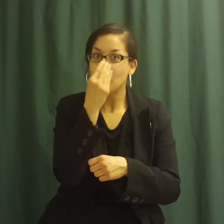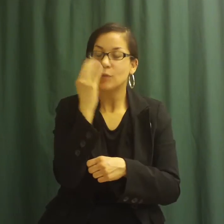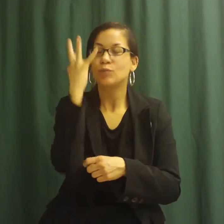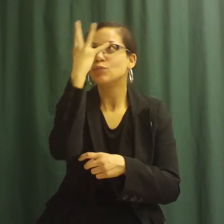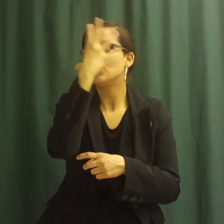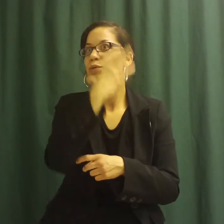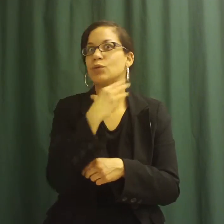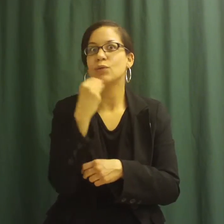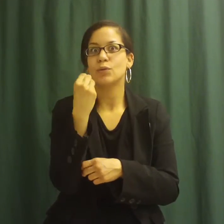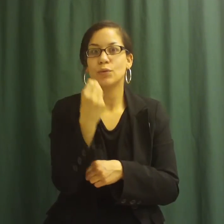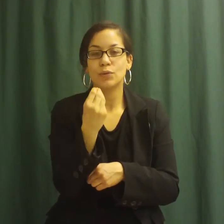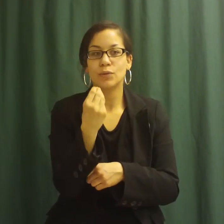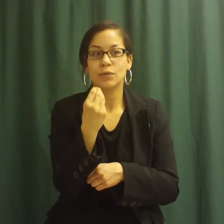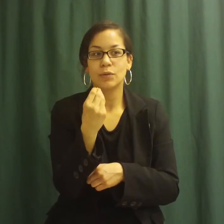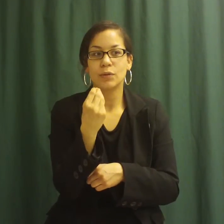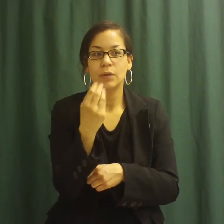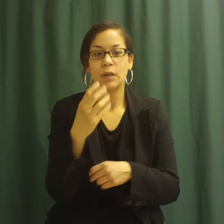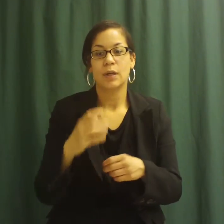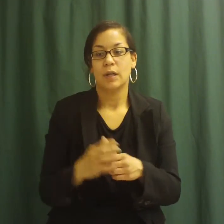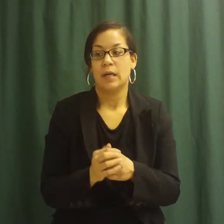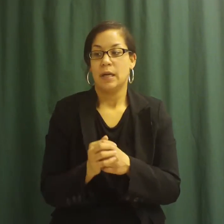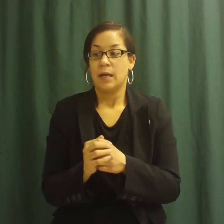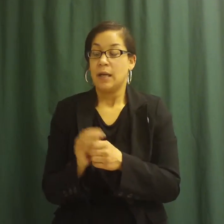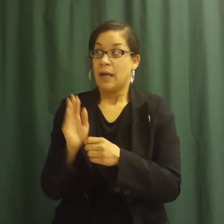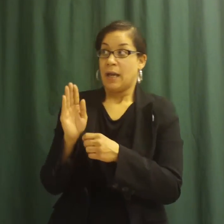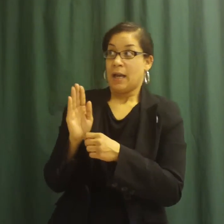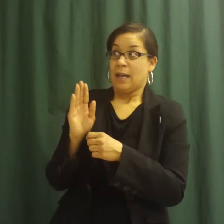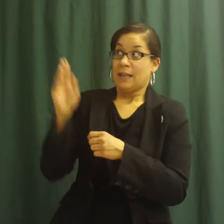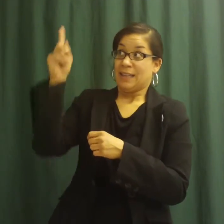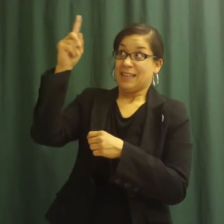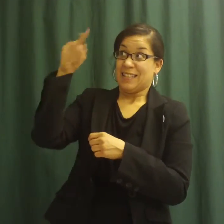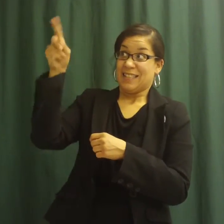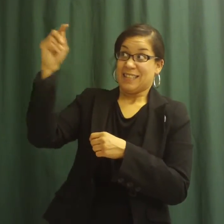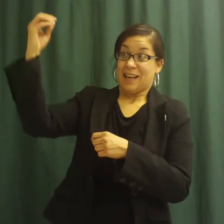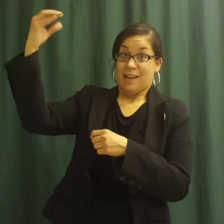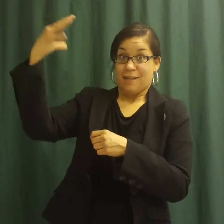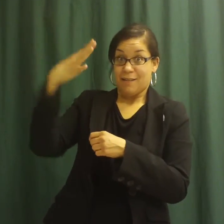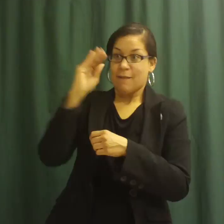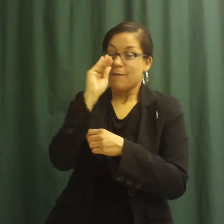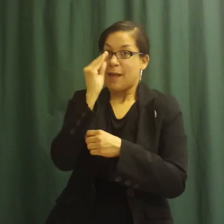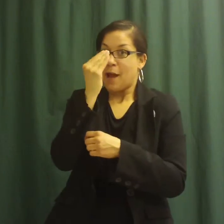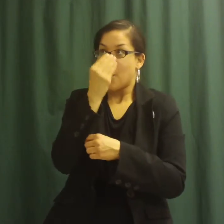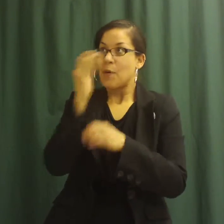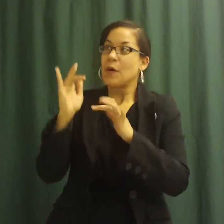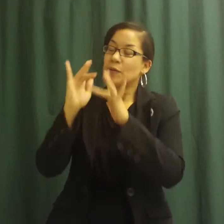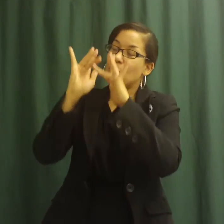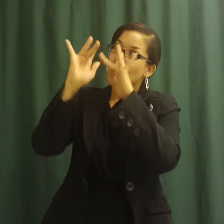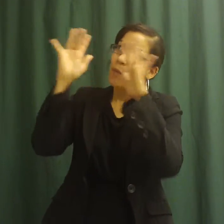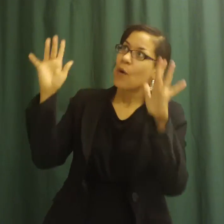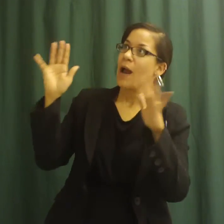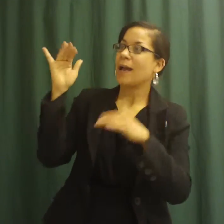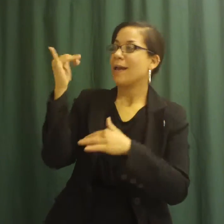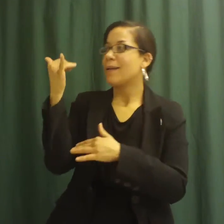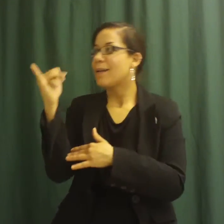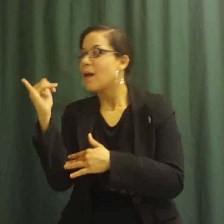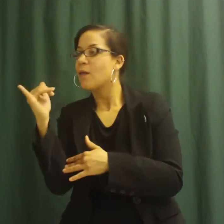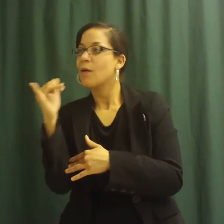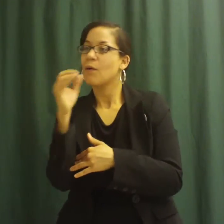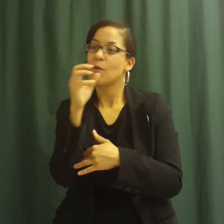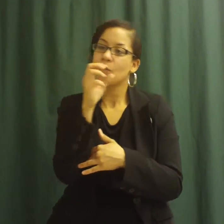They're bright yellow and orange. And the birds, they love to eat